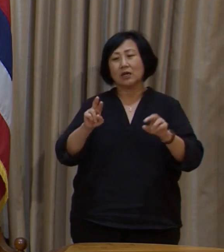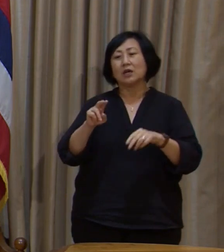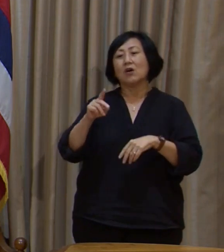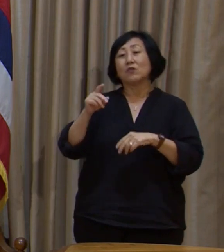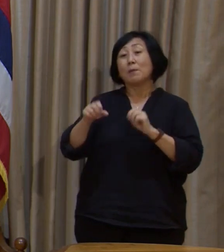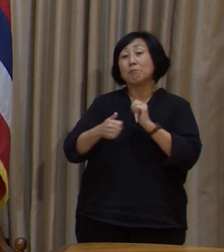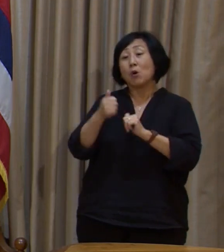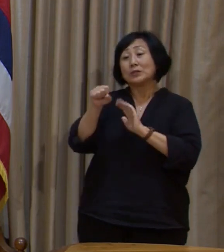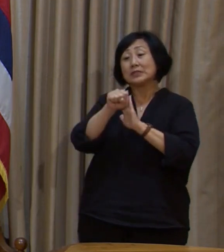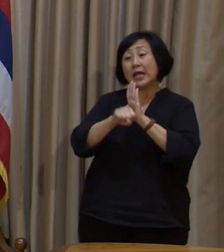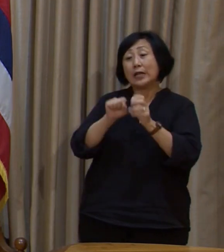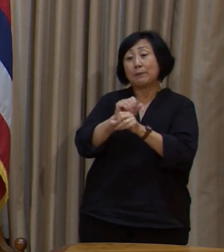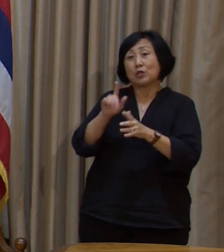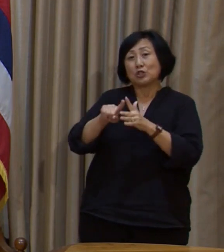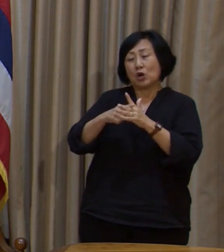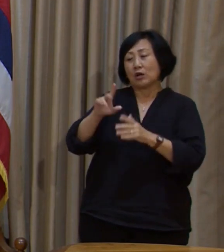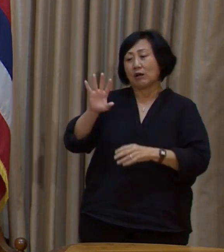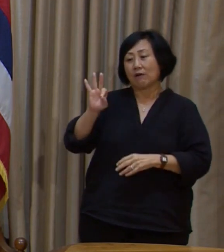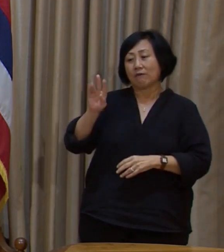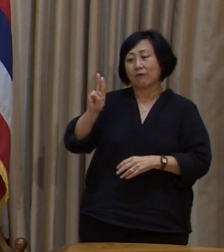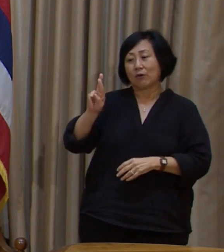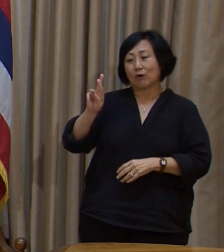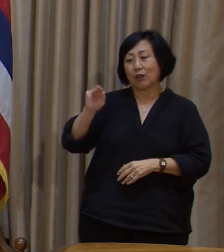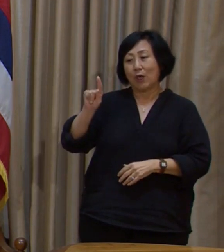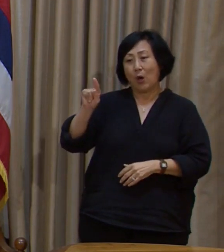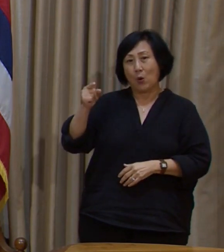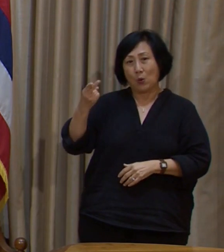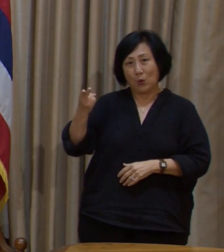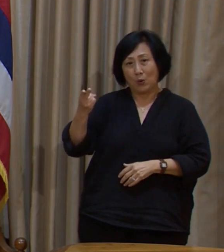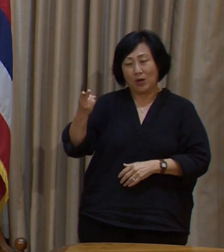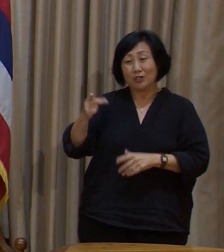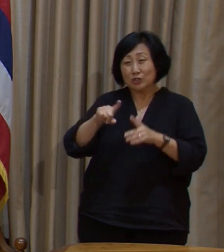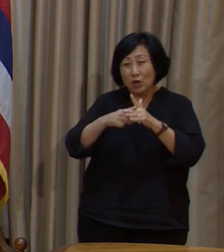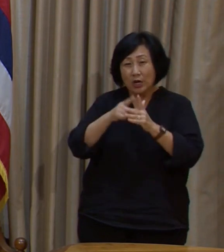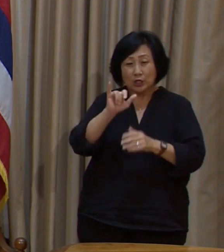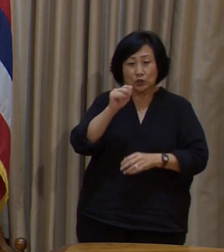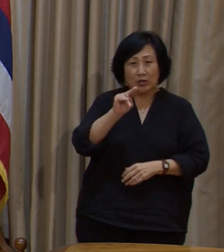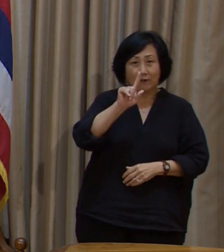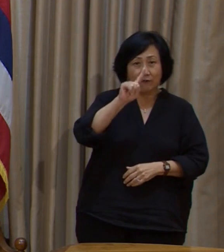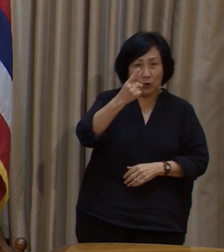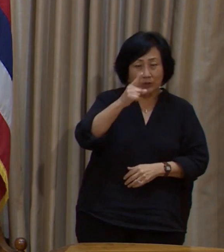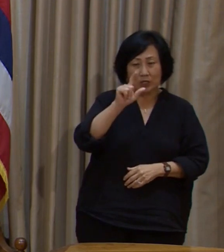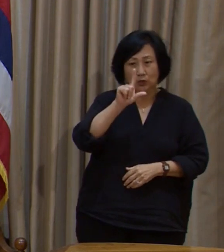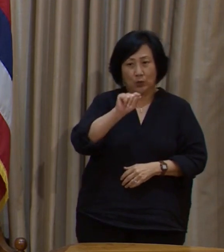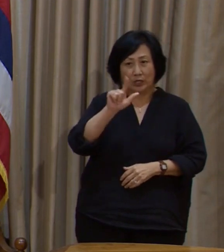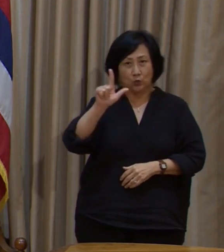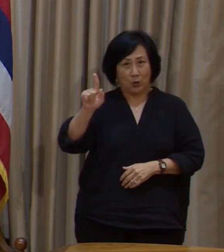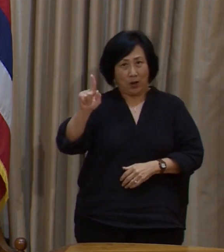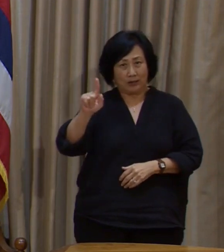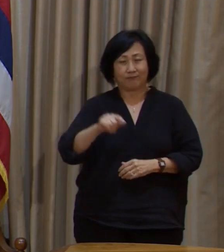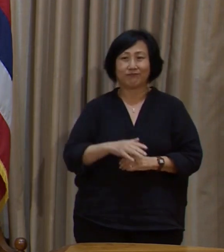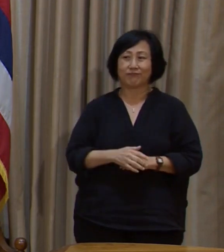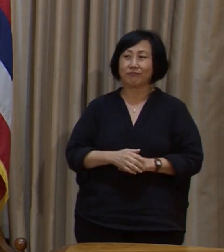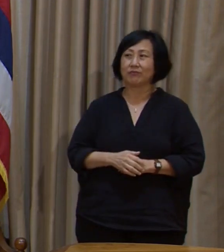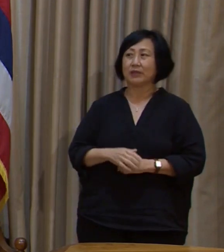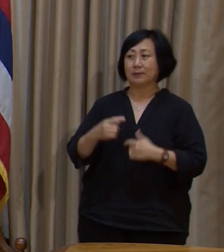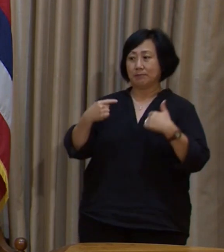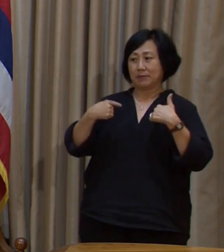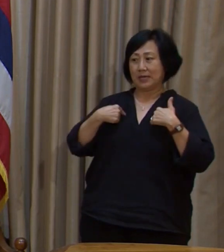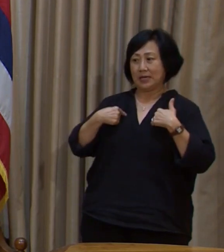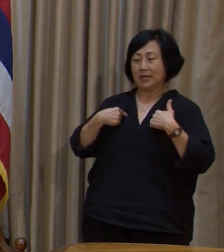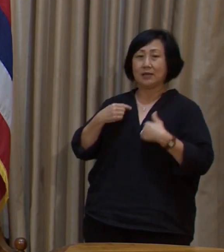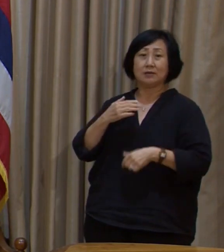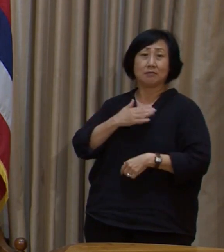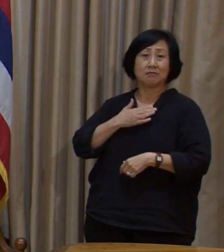employees beginning January 1, 2021. I and my cabinet members are